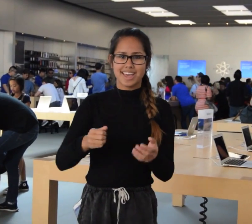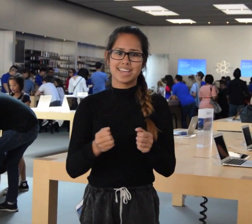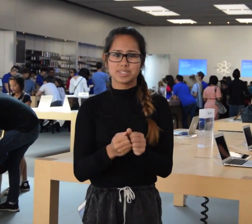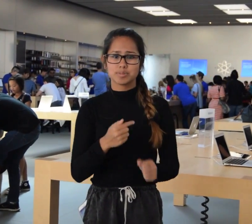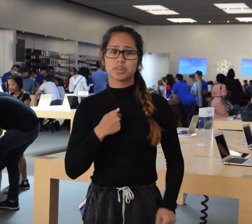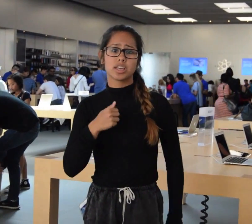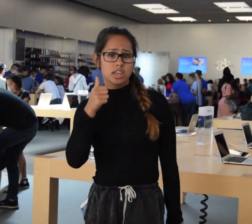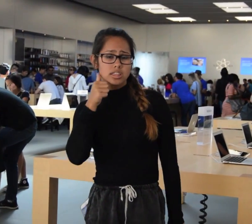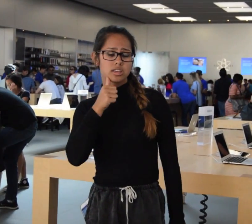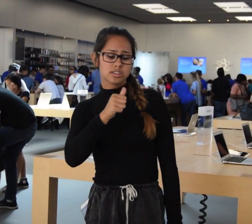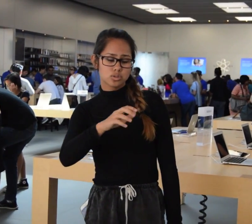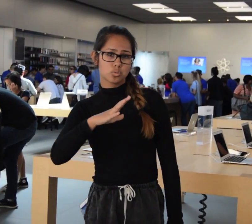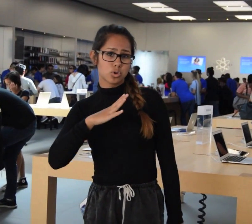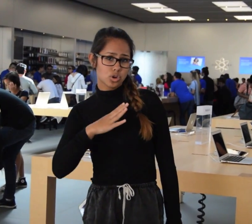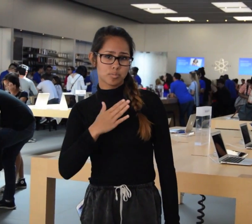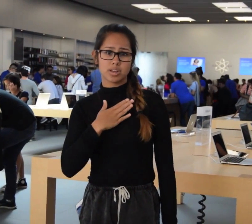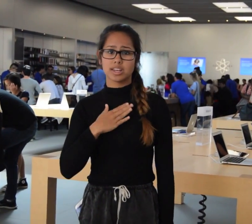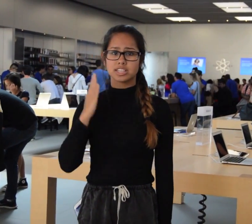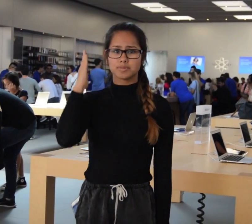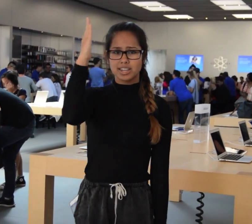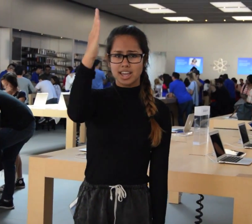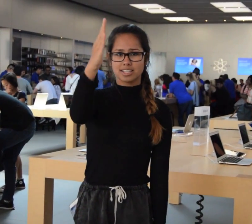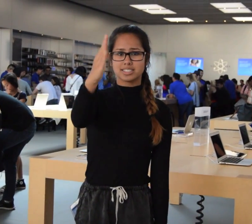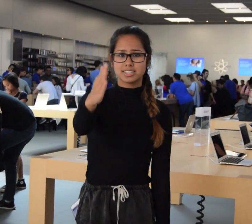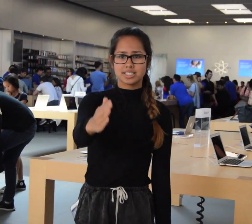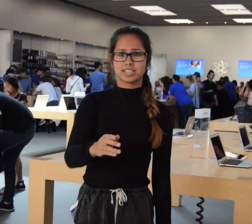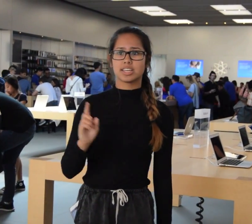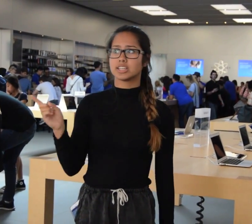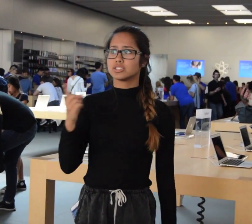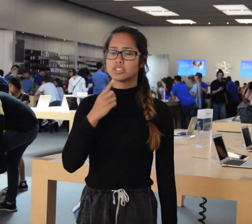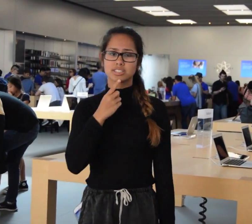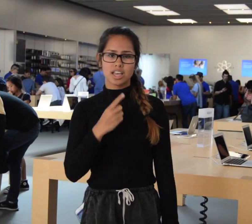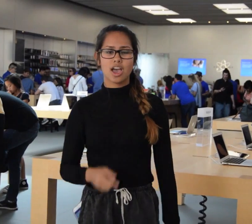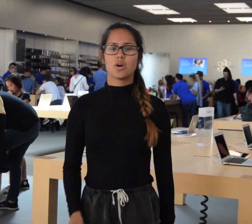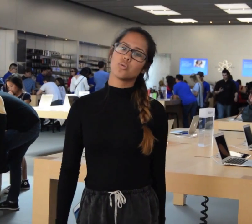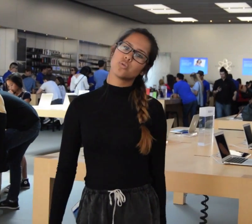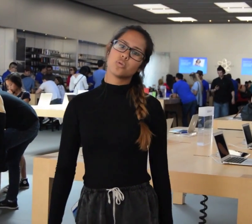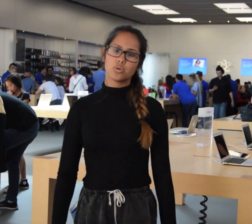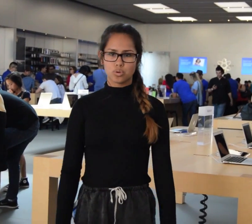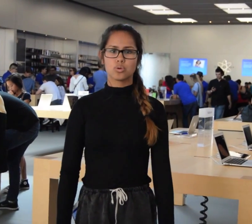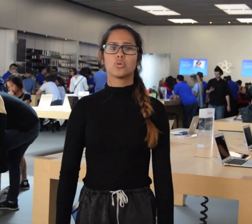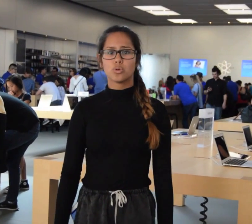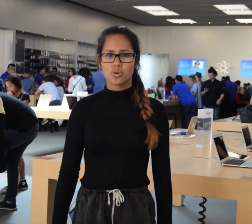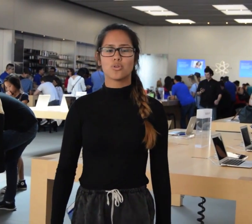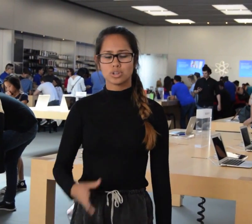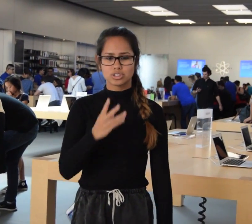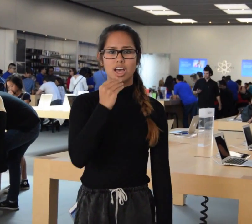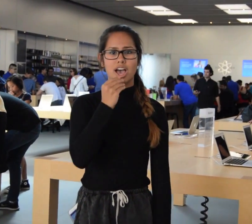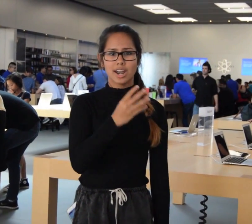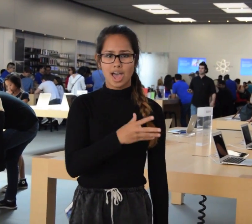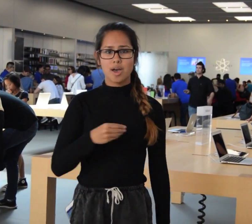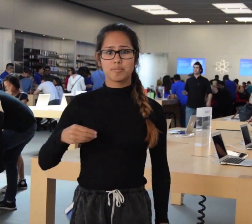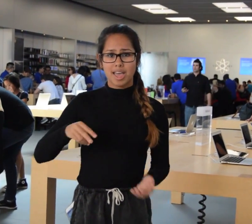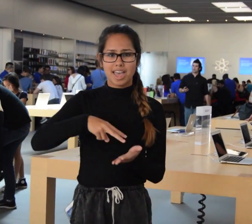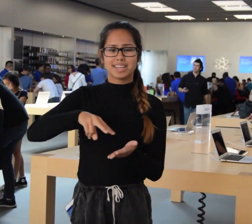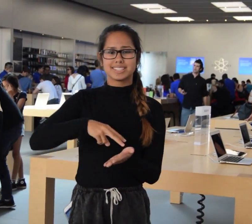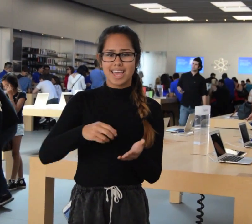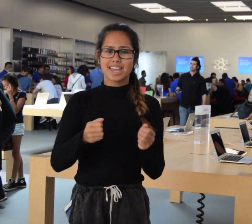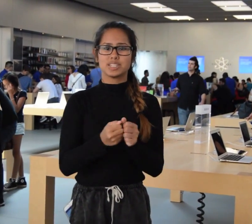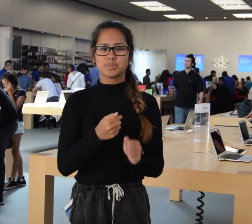dance with me This woman is my destiny She said, ooh, ooh Shout out and dance